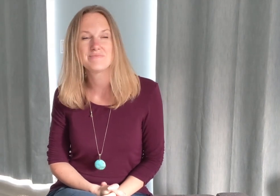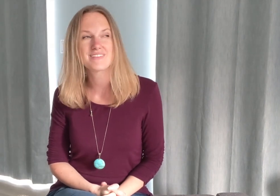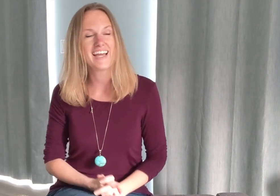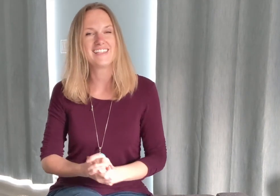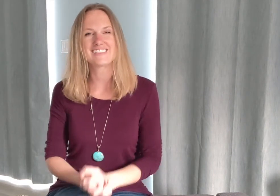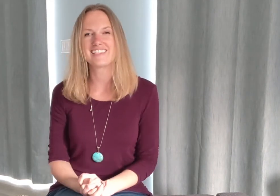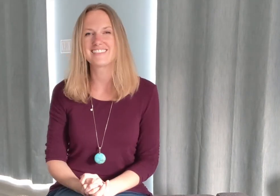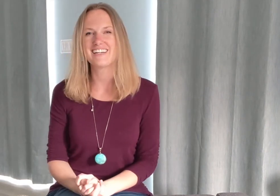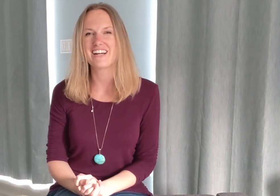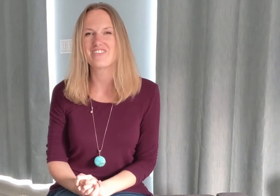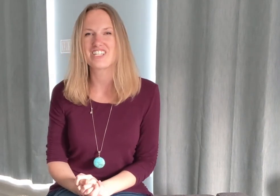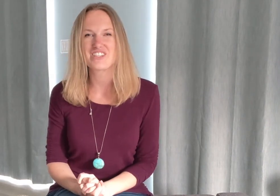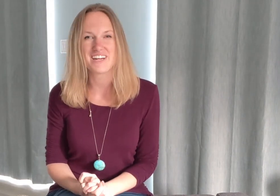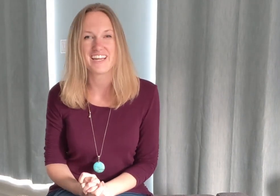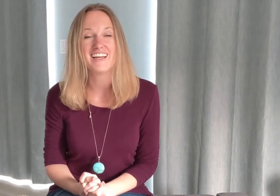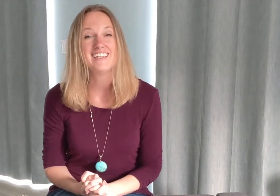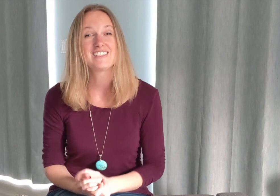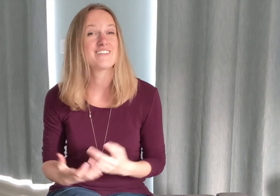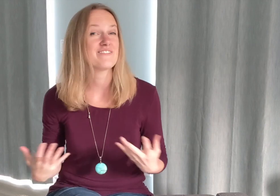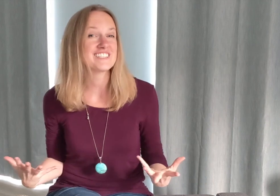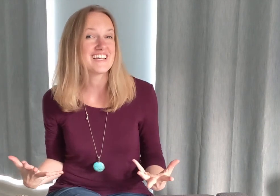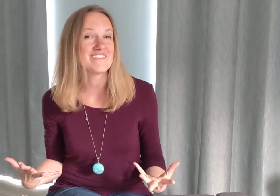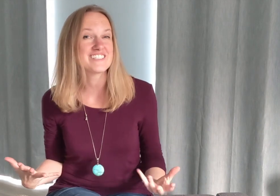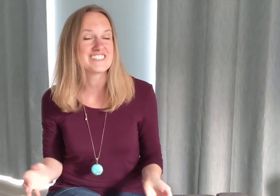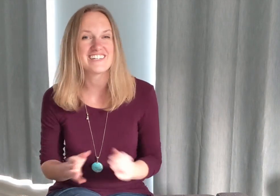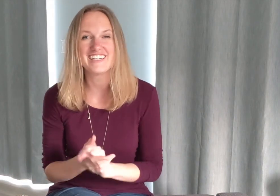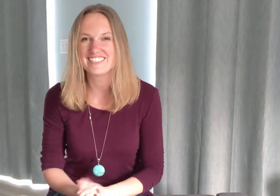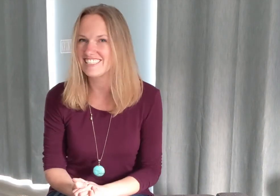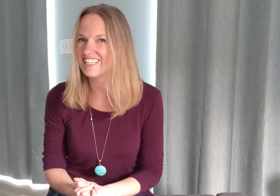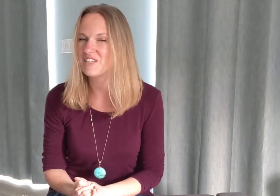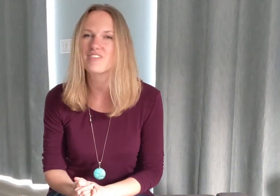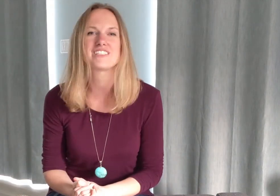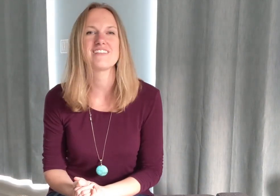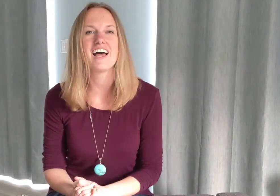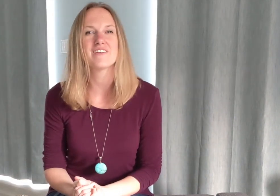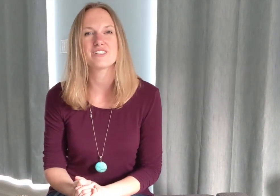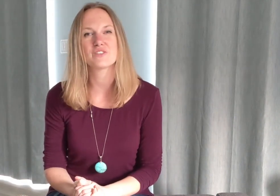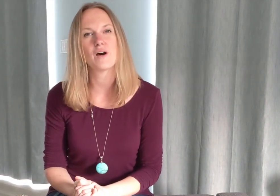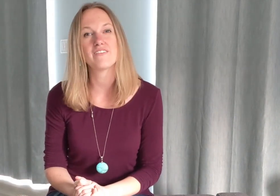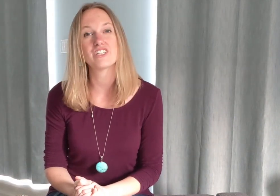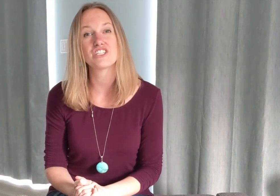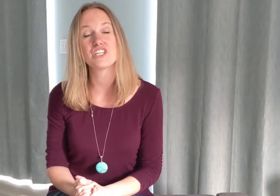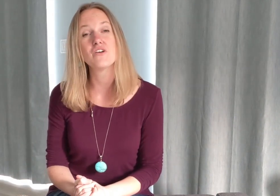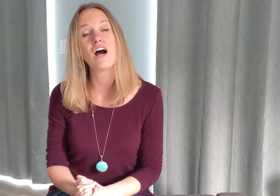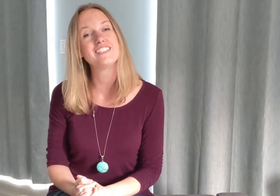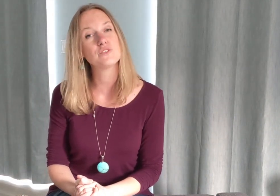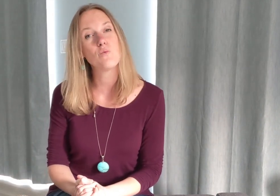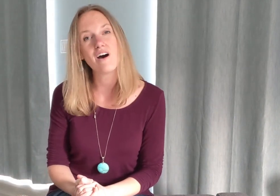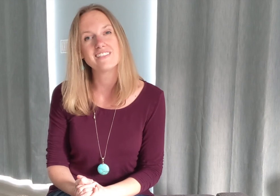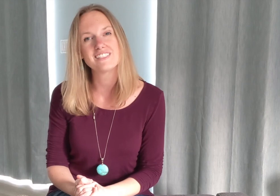Okay, let's get started on verse 3. So the first line of verse 3 is just like the first sign of verse 1 and verse 2. I just want to